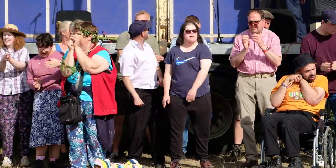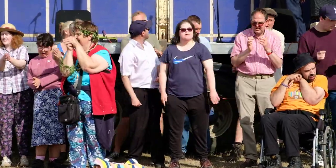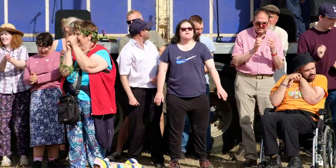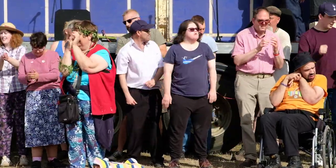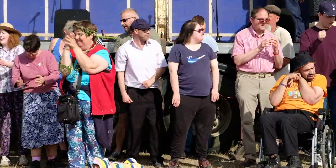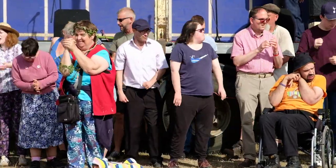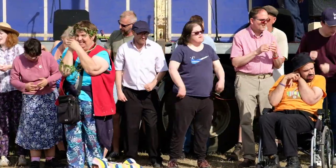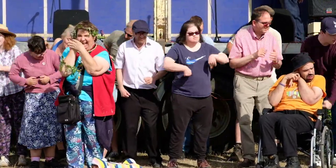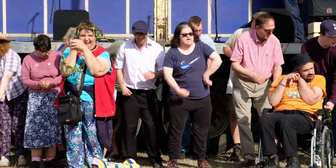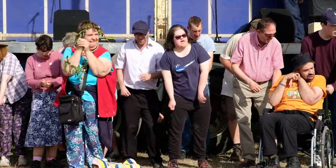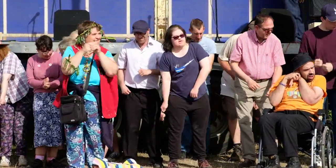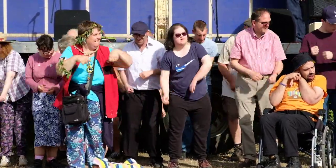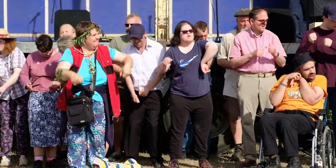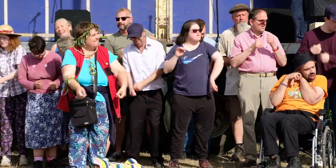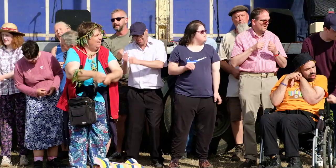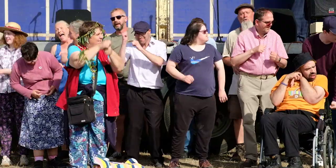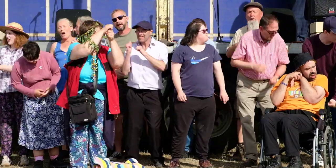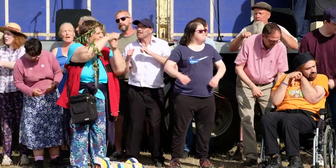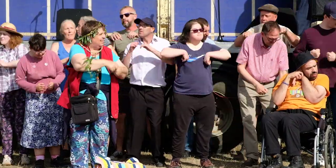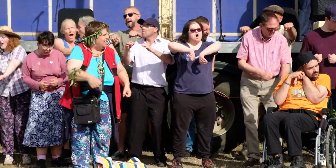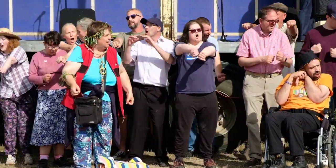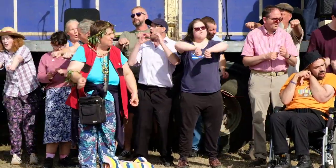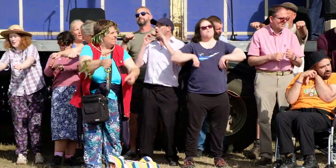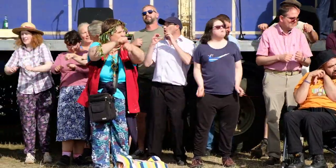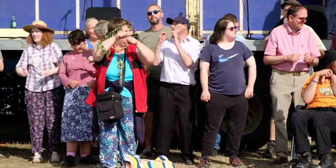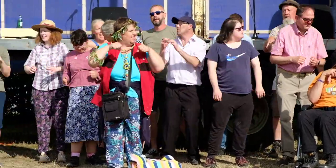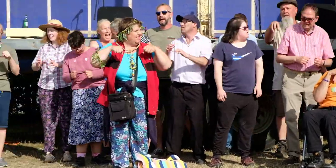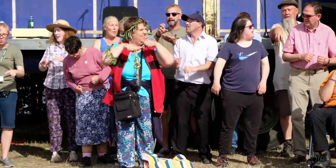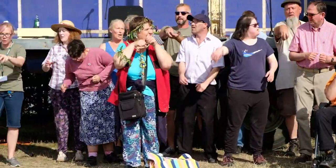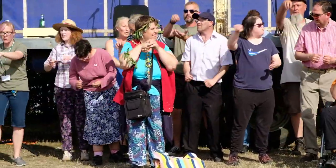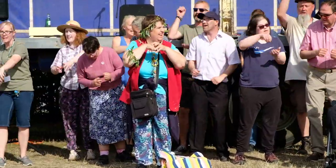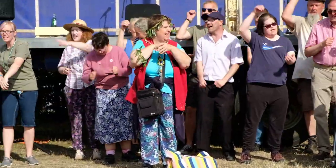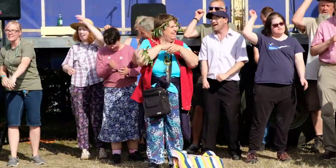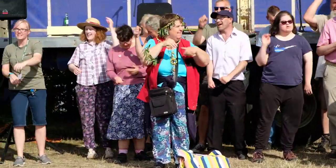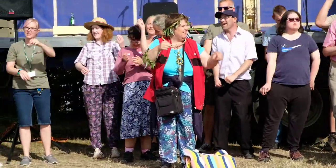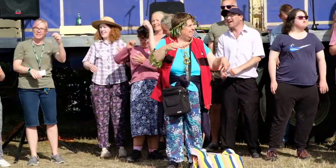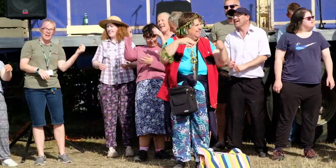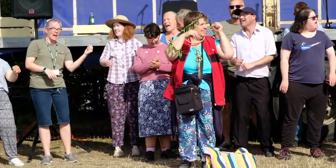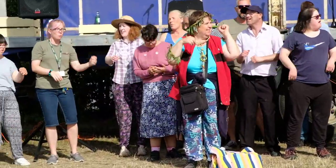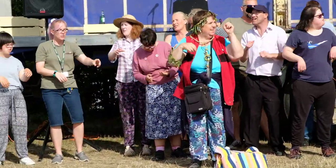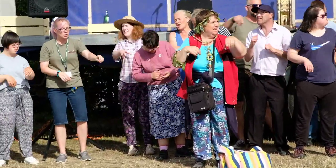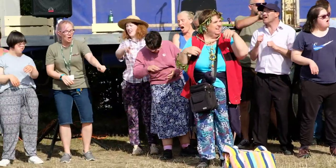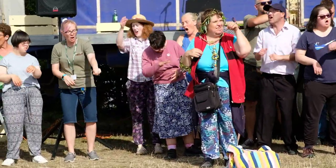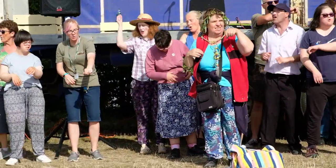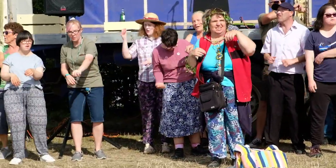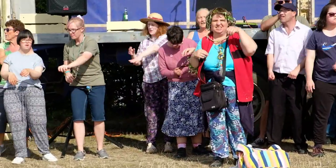And we did, and we mud, and we win, and we sighed,